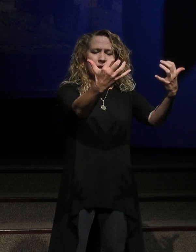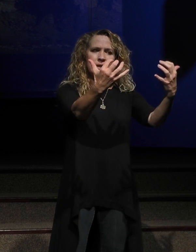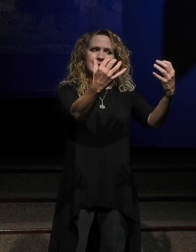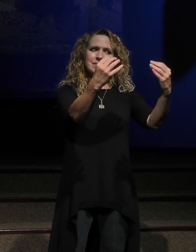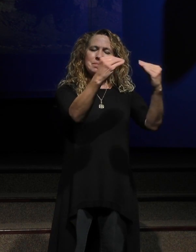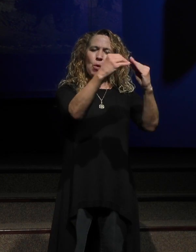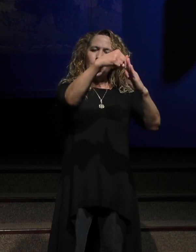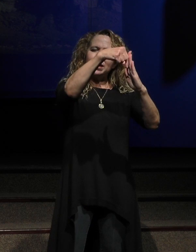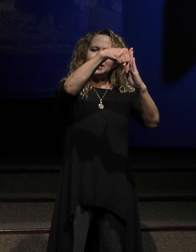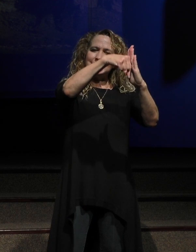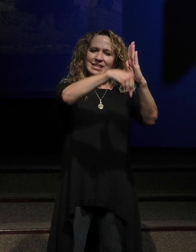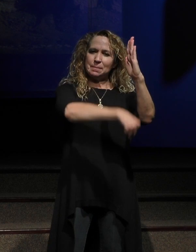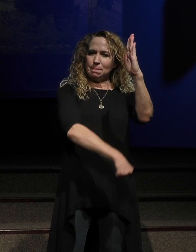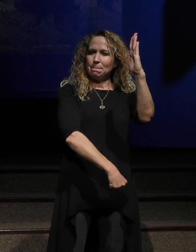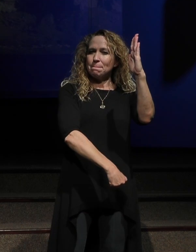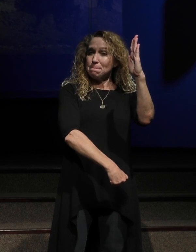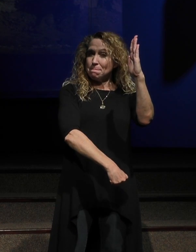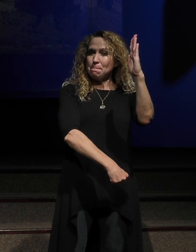that.